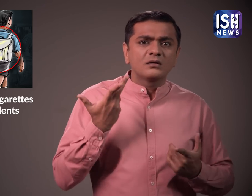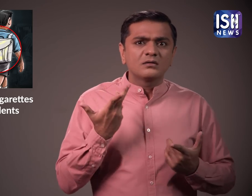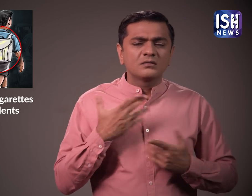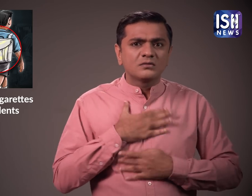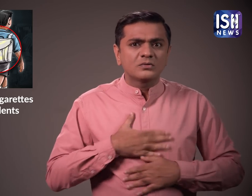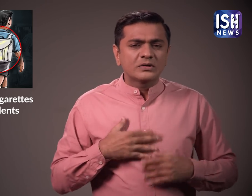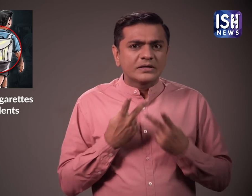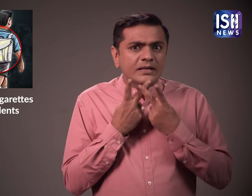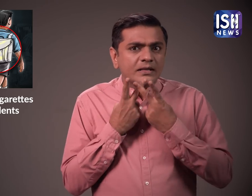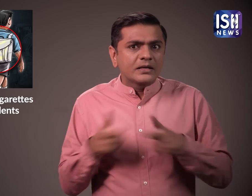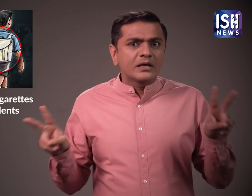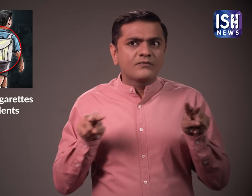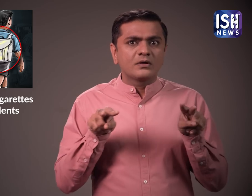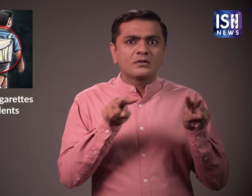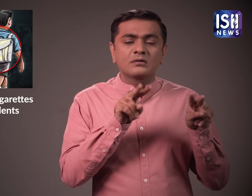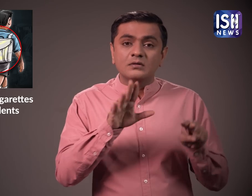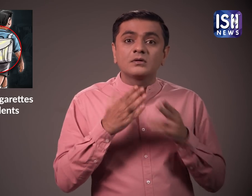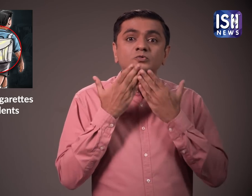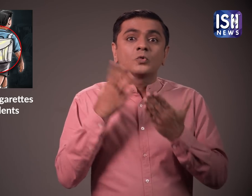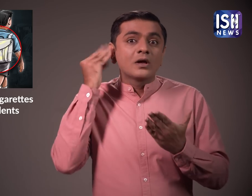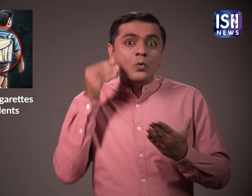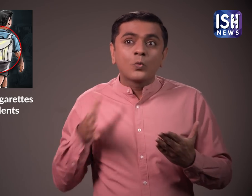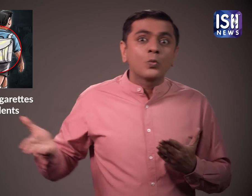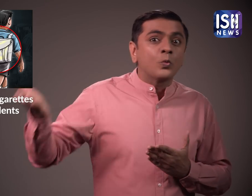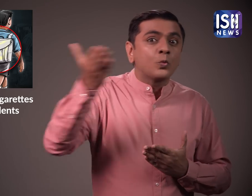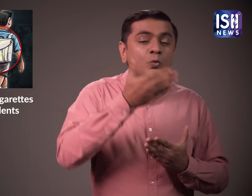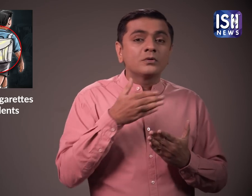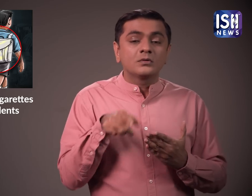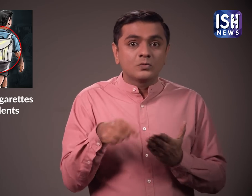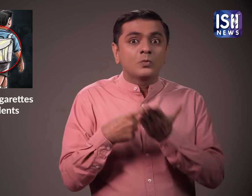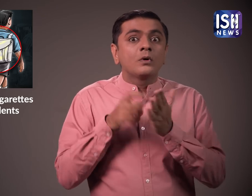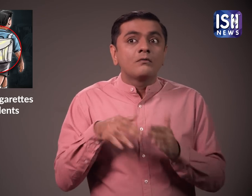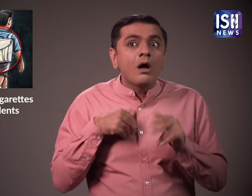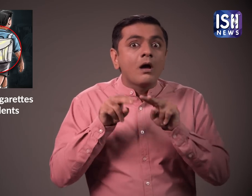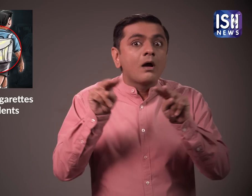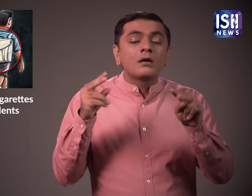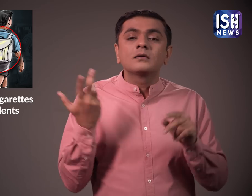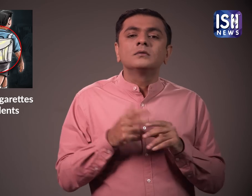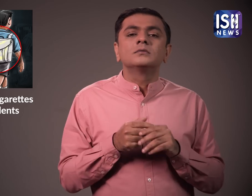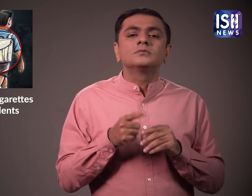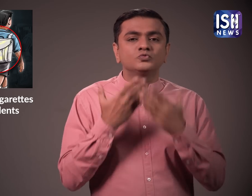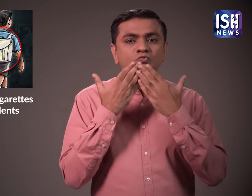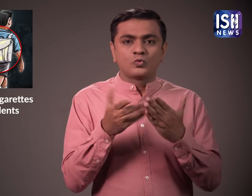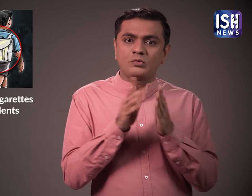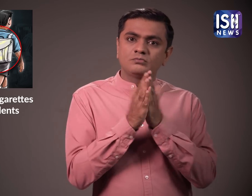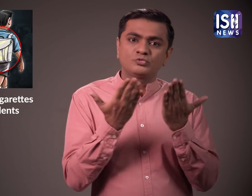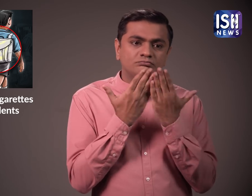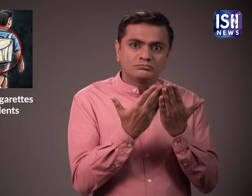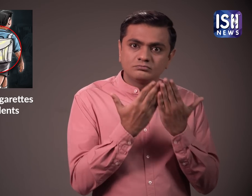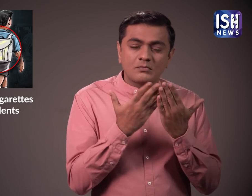they are having sex, etc. It is so different now. Also in hearing schools, was surprised to learn that story books were not